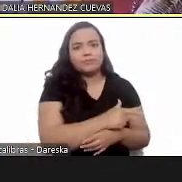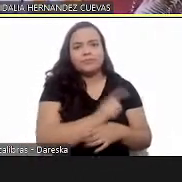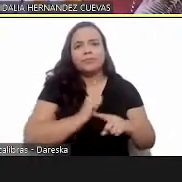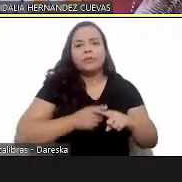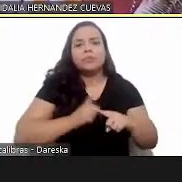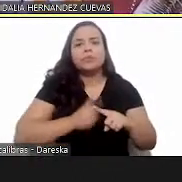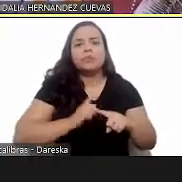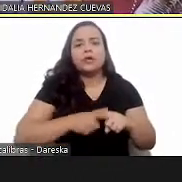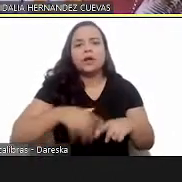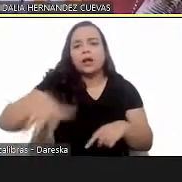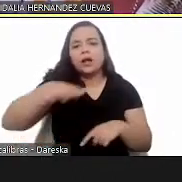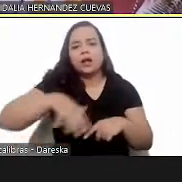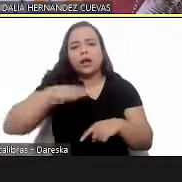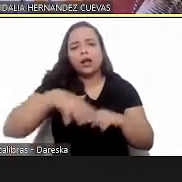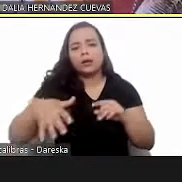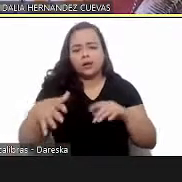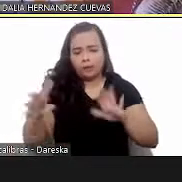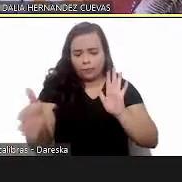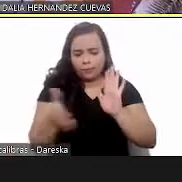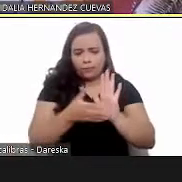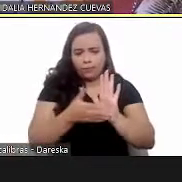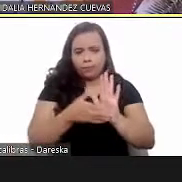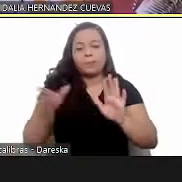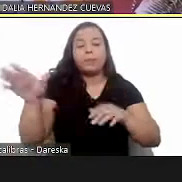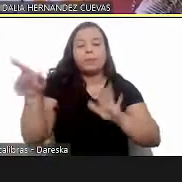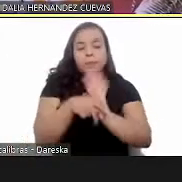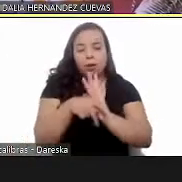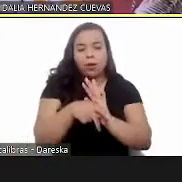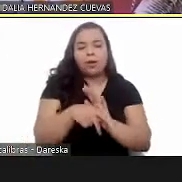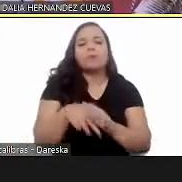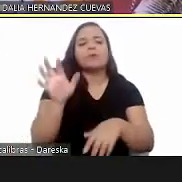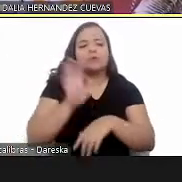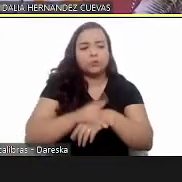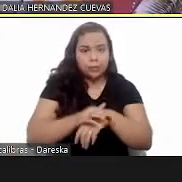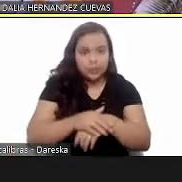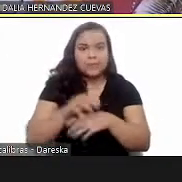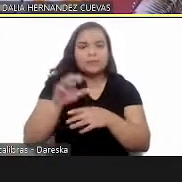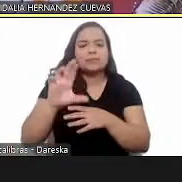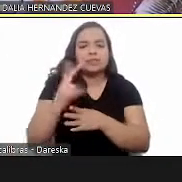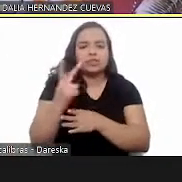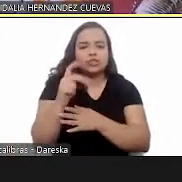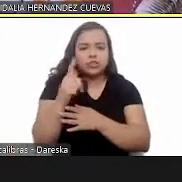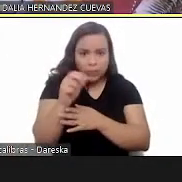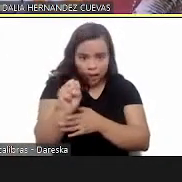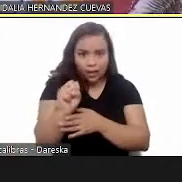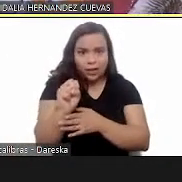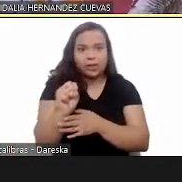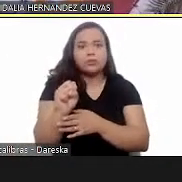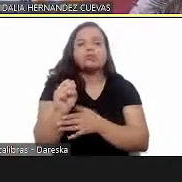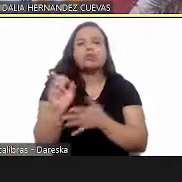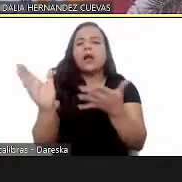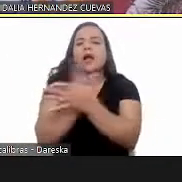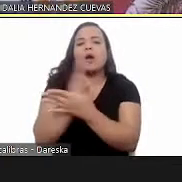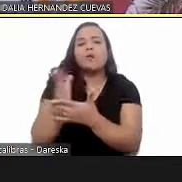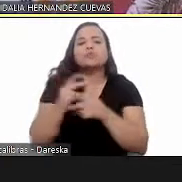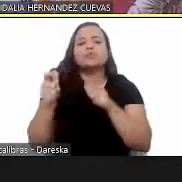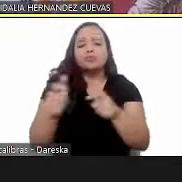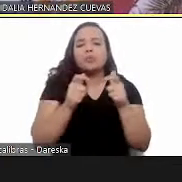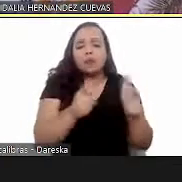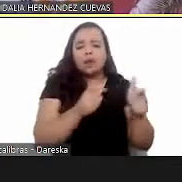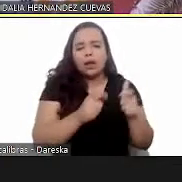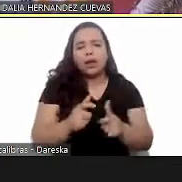dedicated earmarked budget for the disease as in some countries like in mexico chagas disease is part of a package